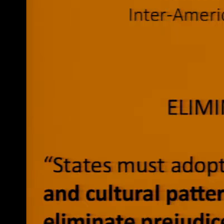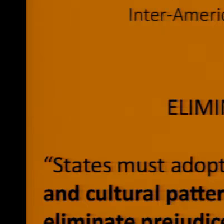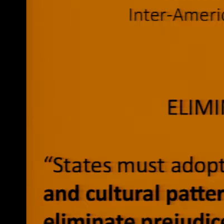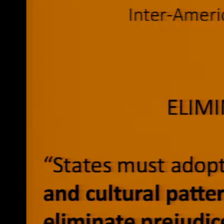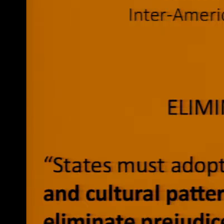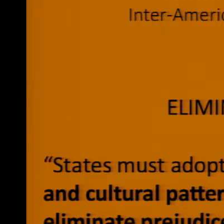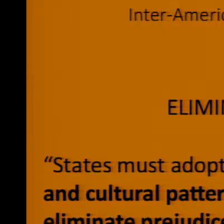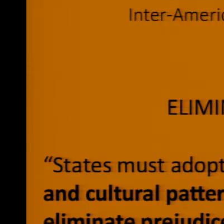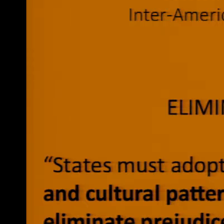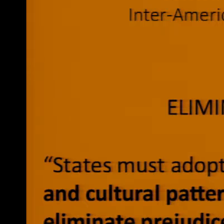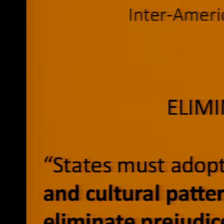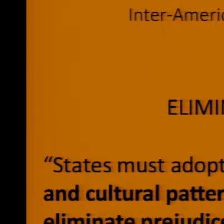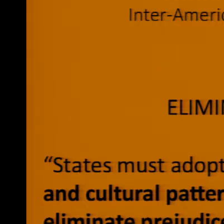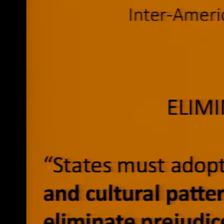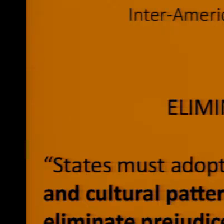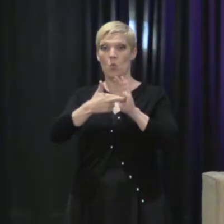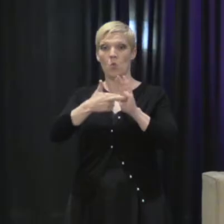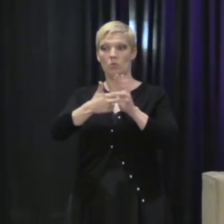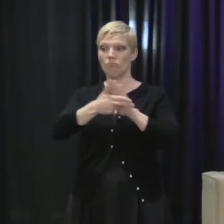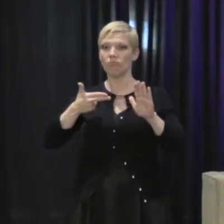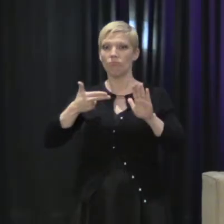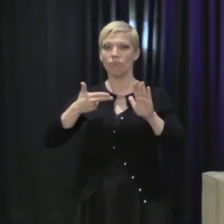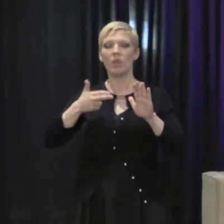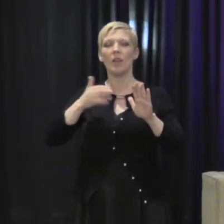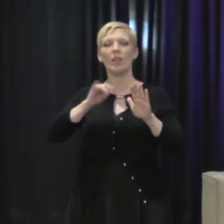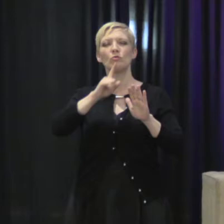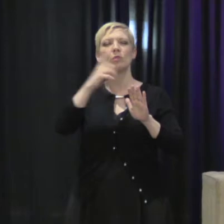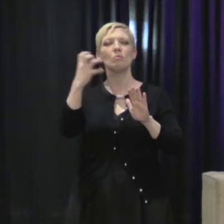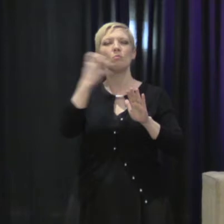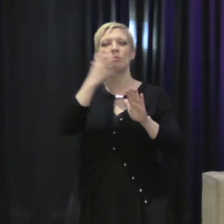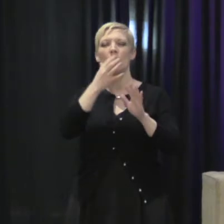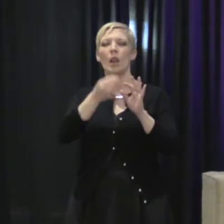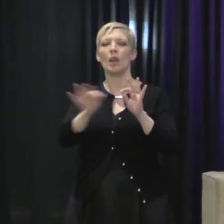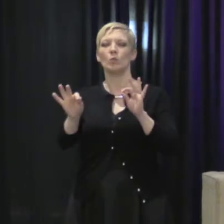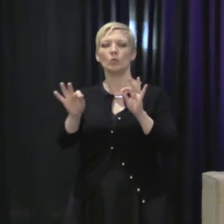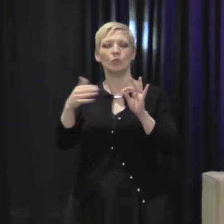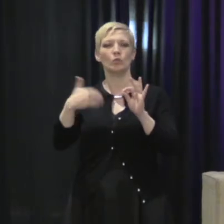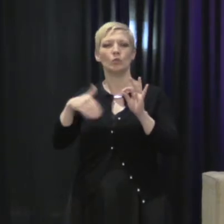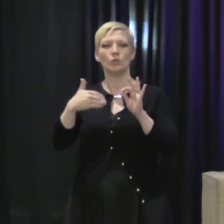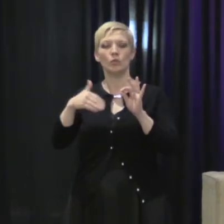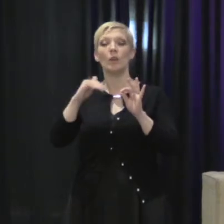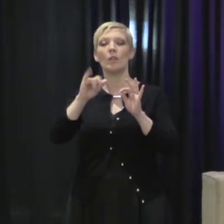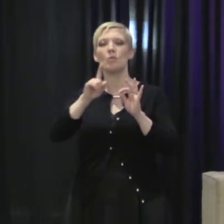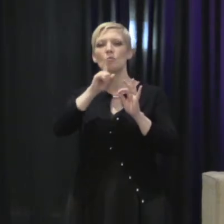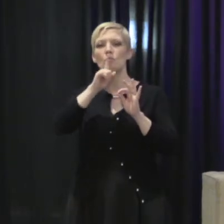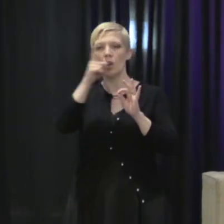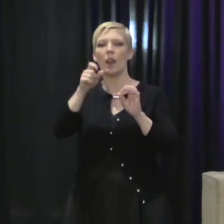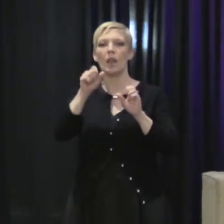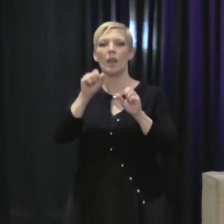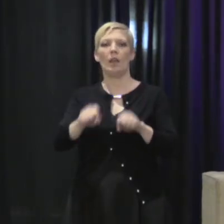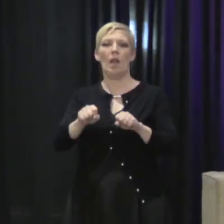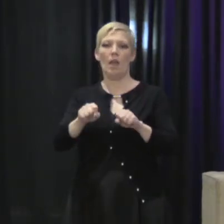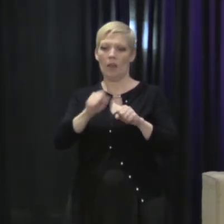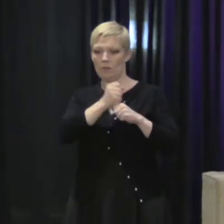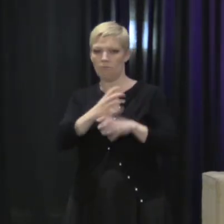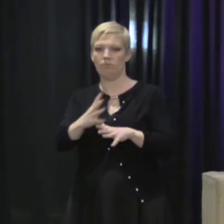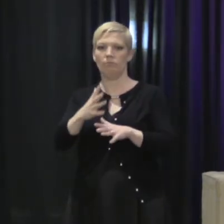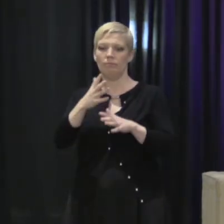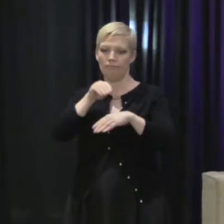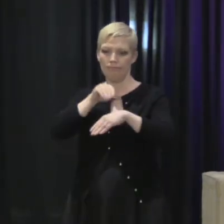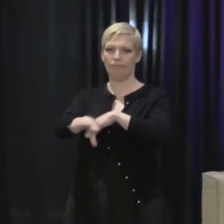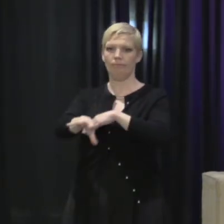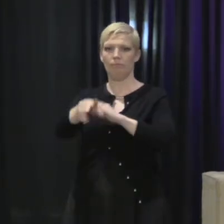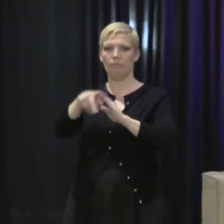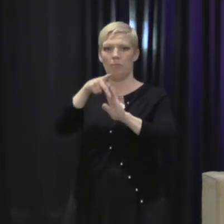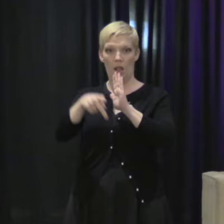stereotyped roles for men and women. This is really remarkable language that really can drive policy. Well,